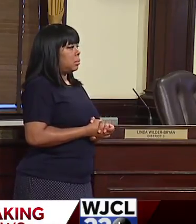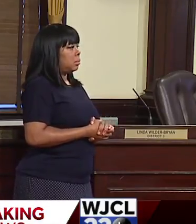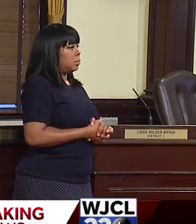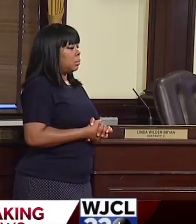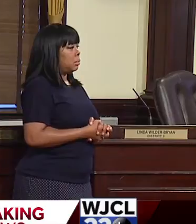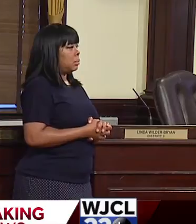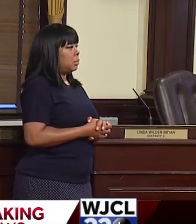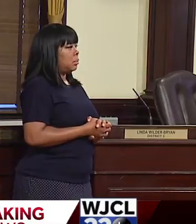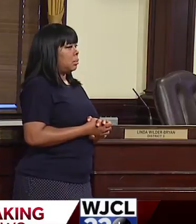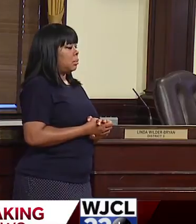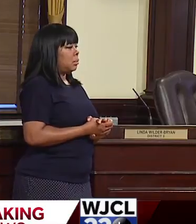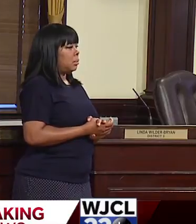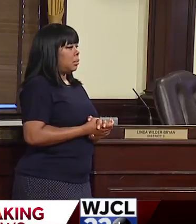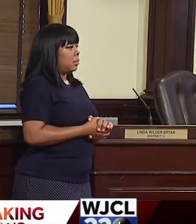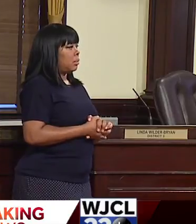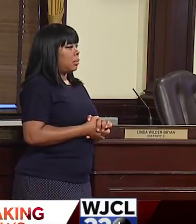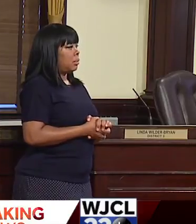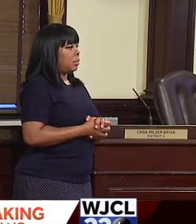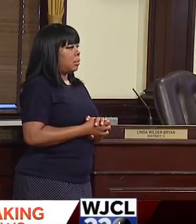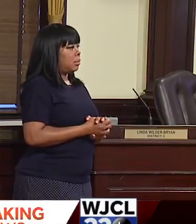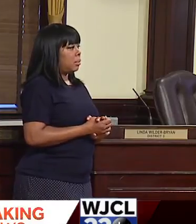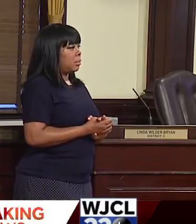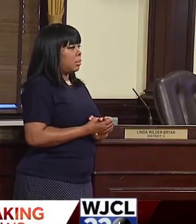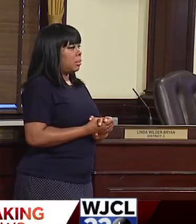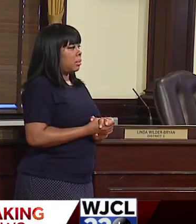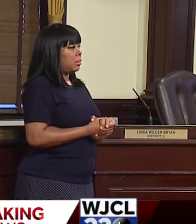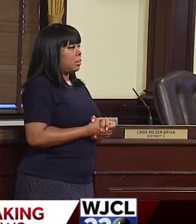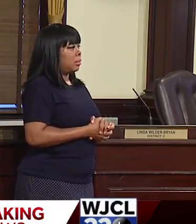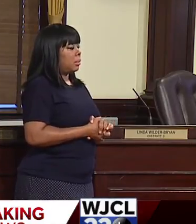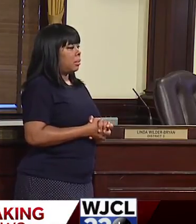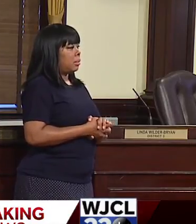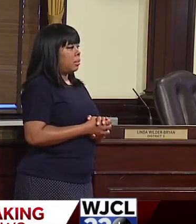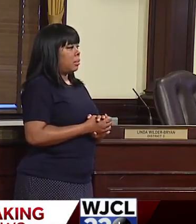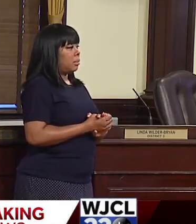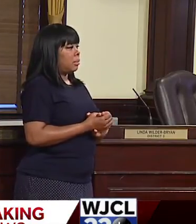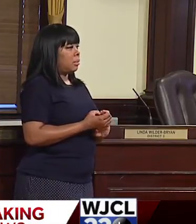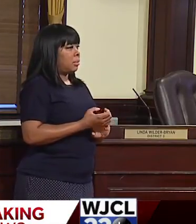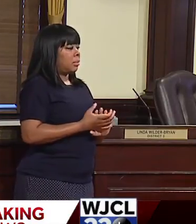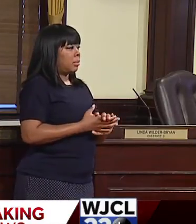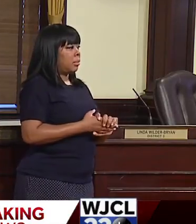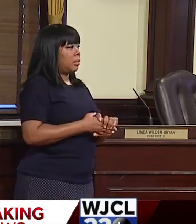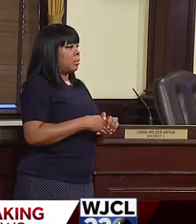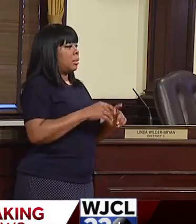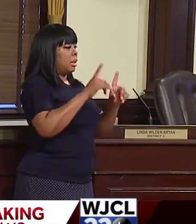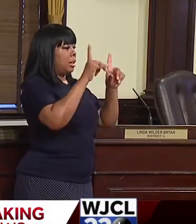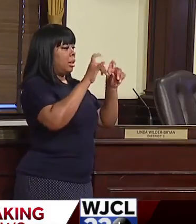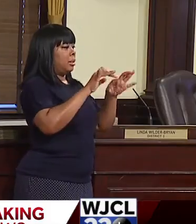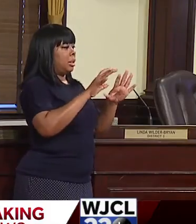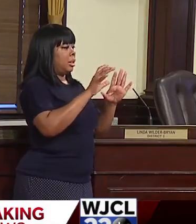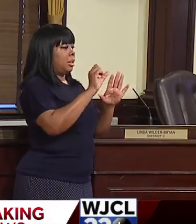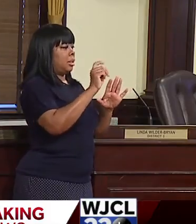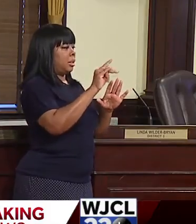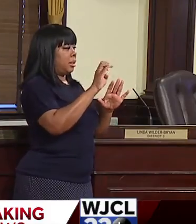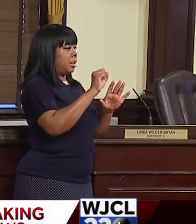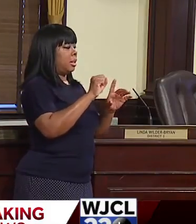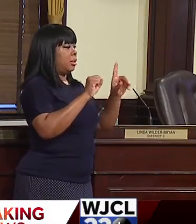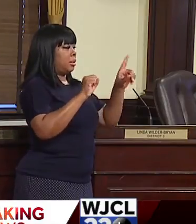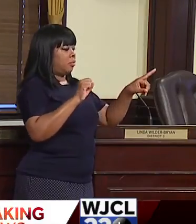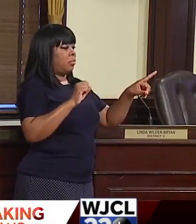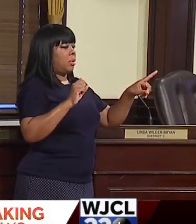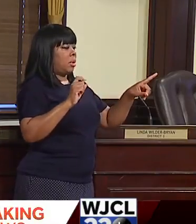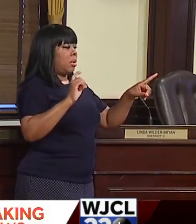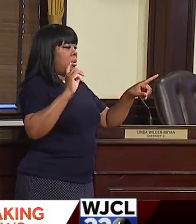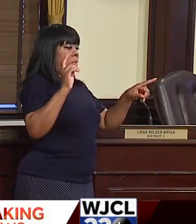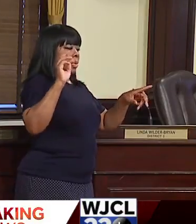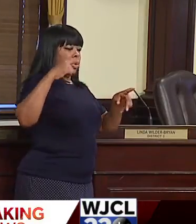I've been and for people who have criticized our partnership with New York, they forget that we've had 20 people on the ground last